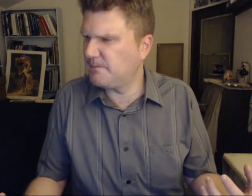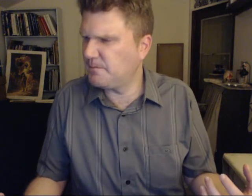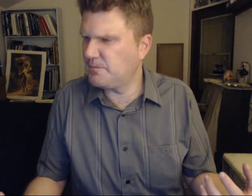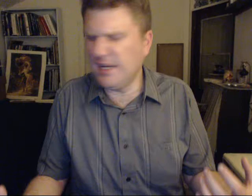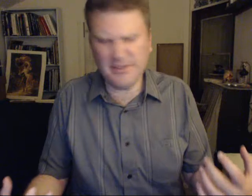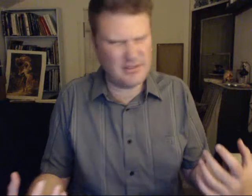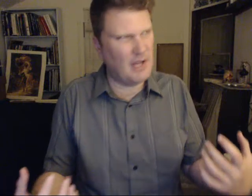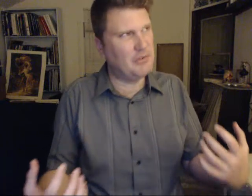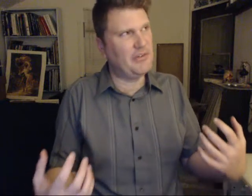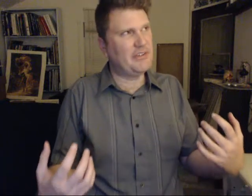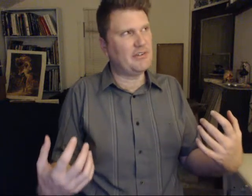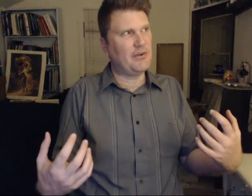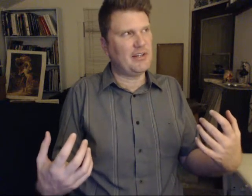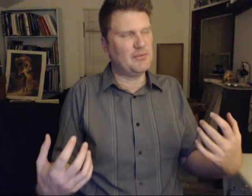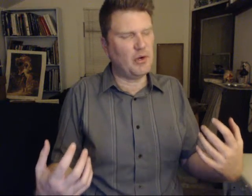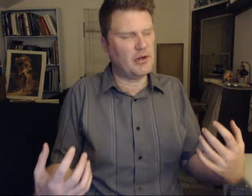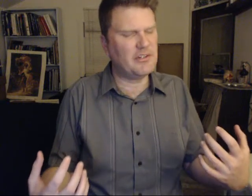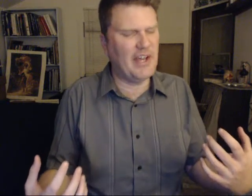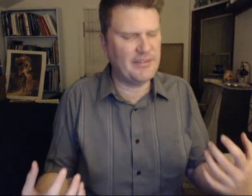Yes, I believe that's the correct word. Yes.